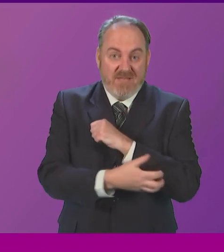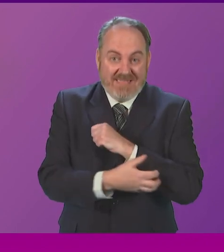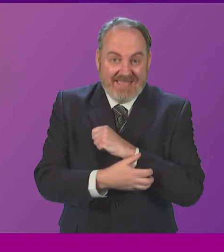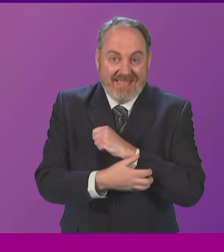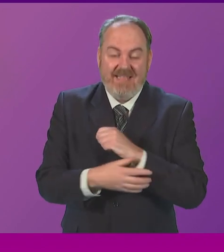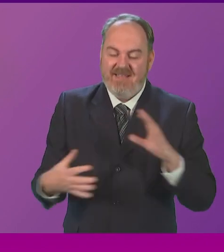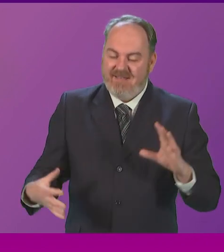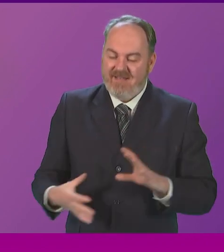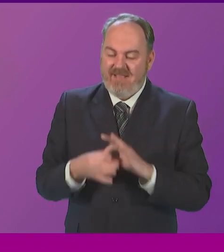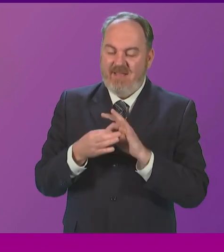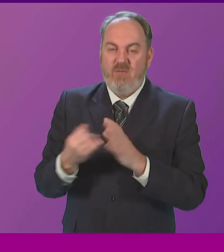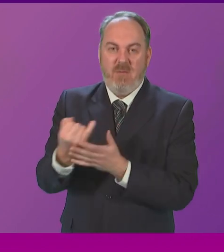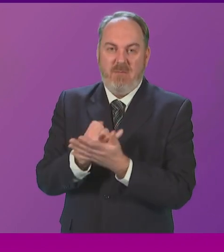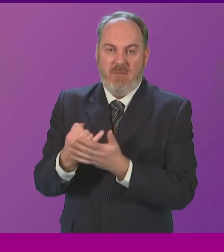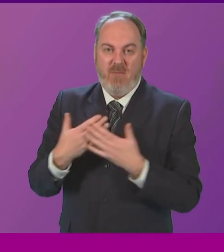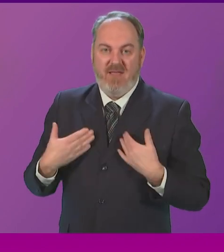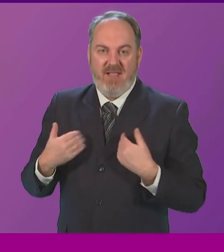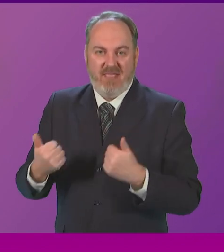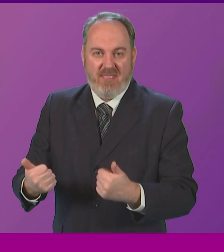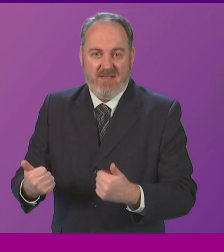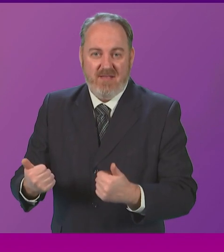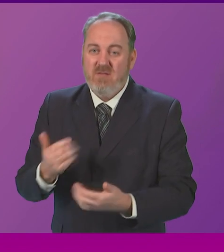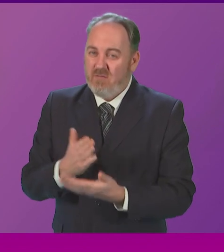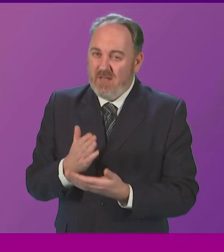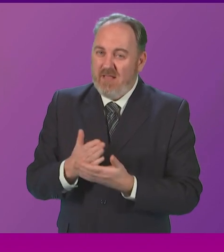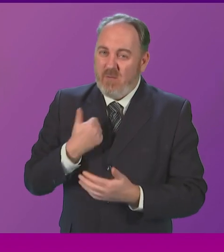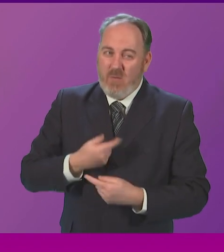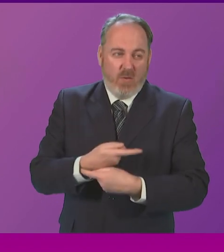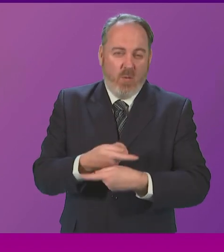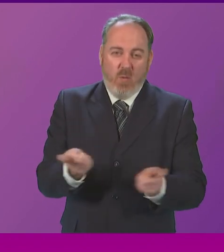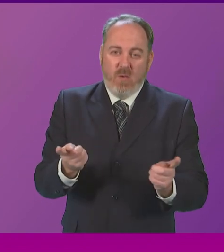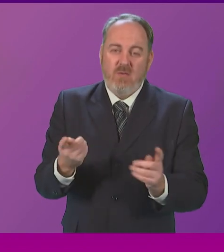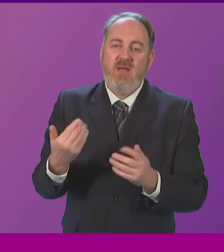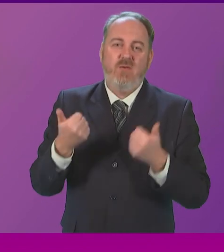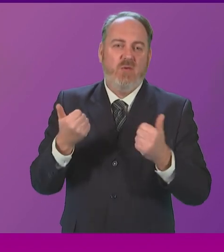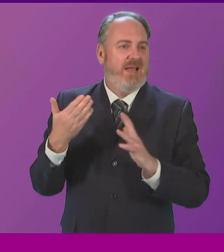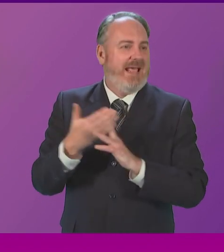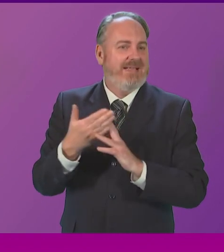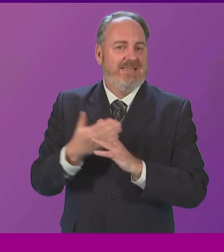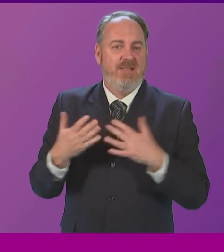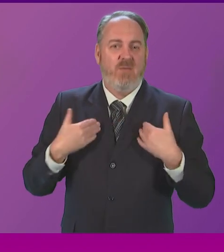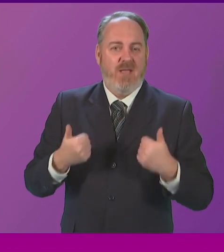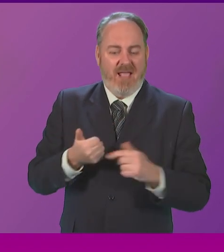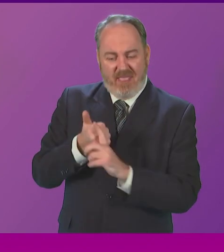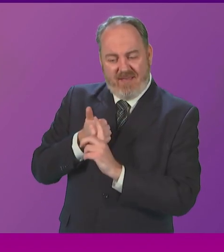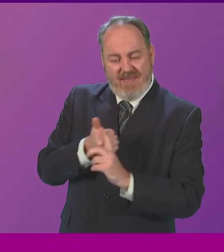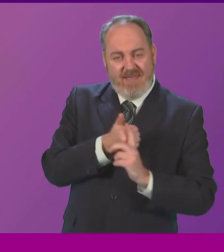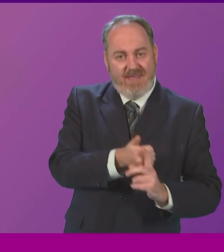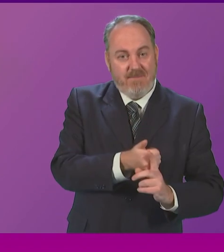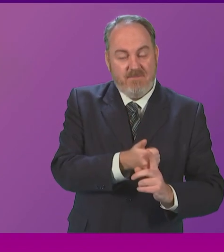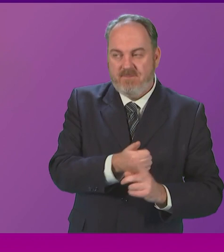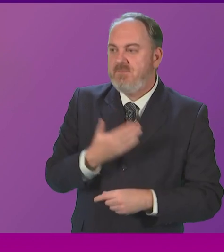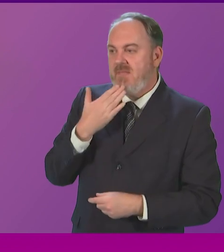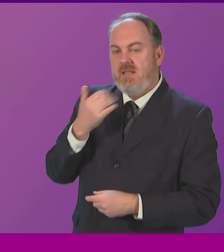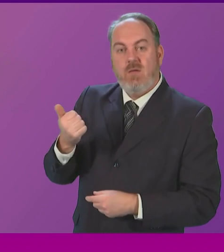people who are living in poverty can access equal health care. Emma Harper. Thank you, Poseidon Officer.